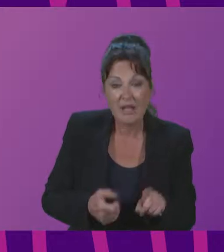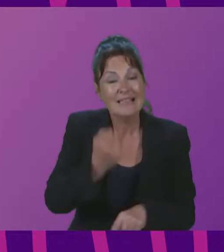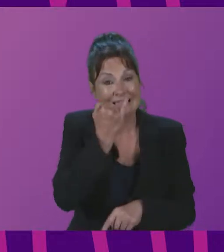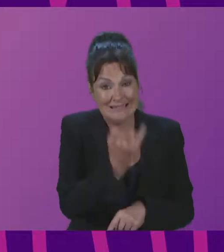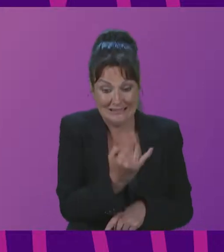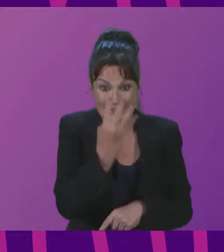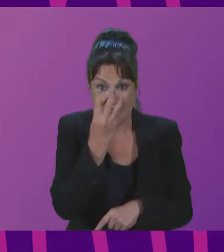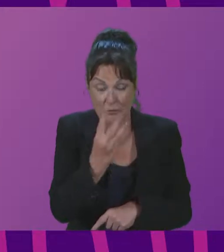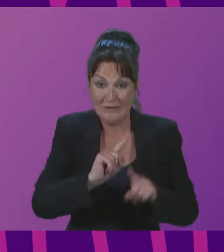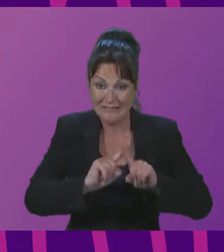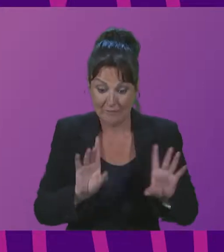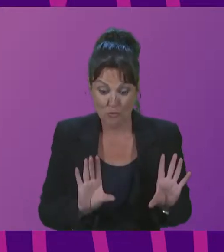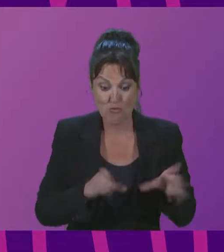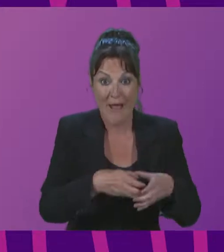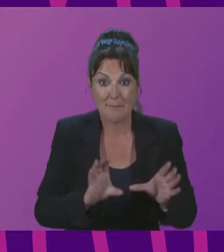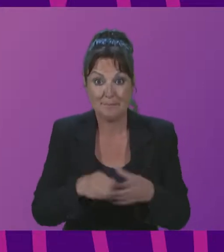of our people.